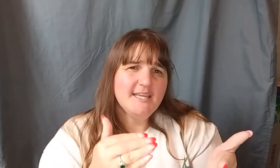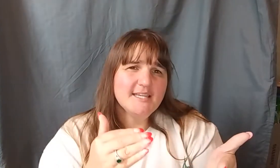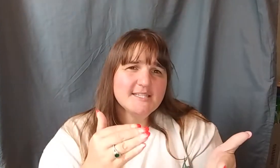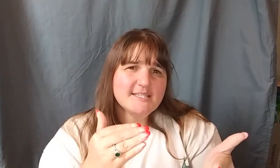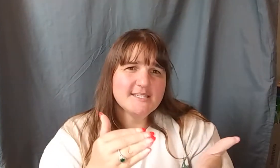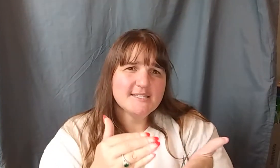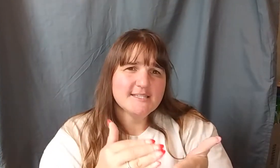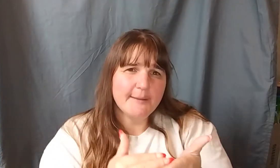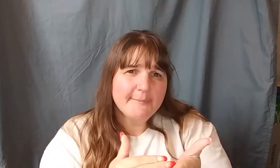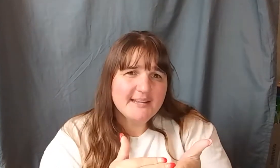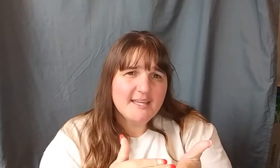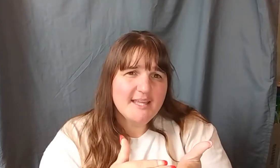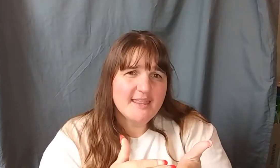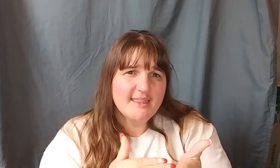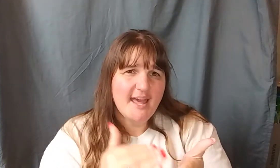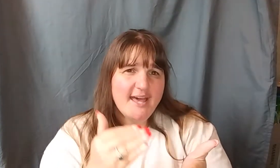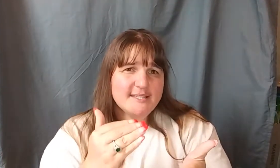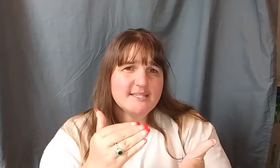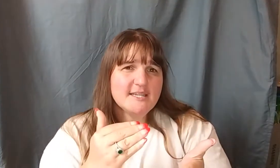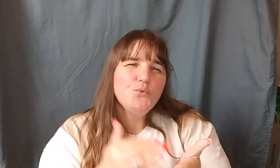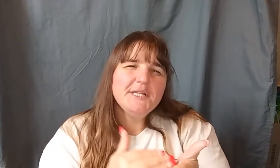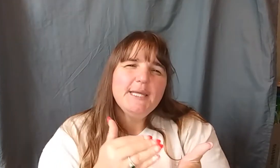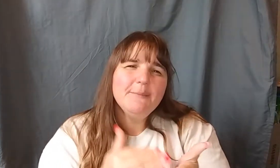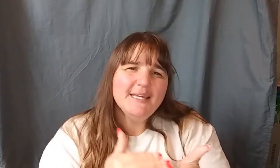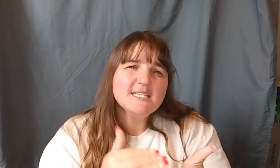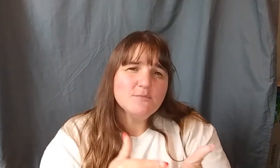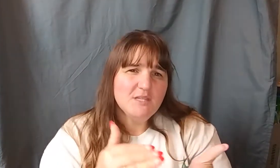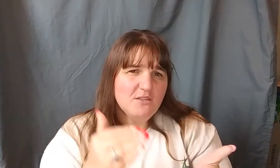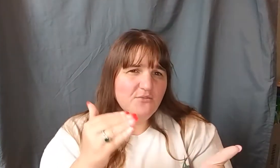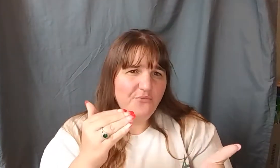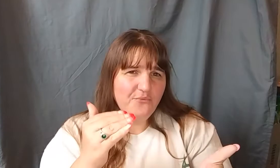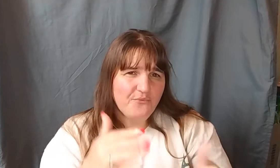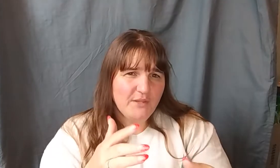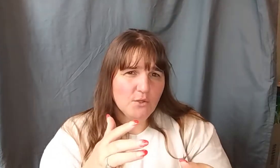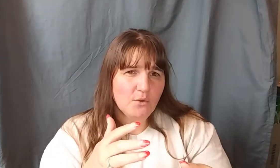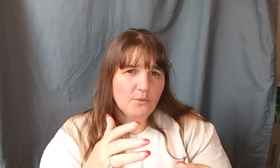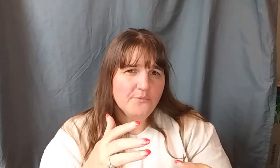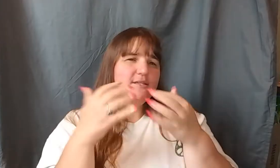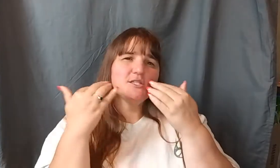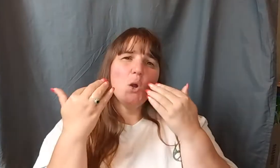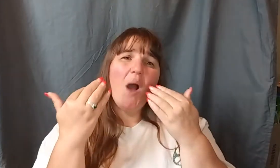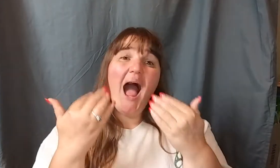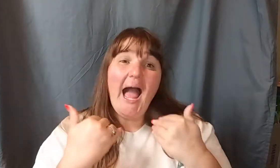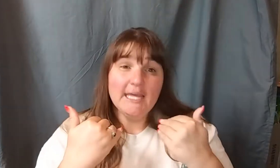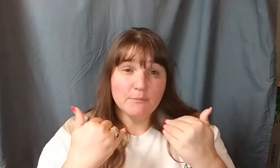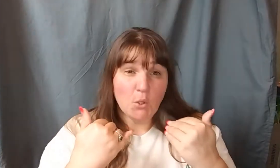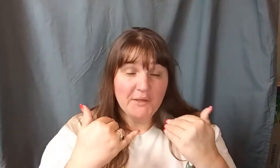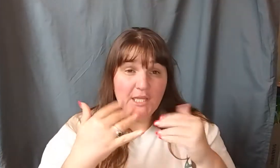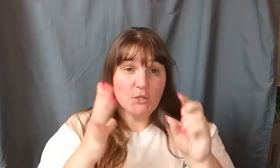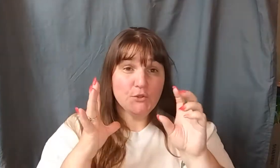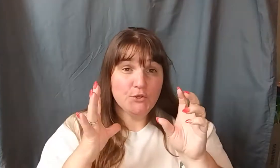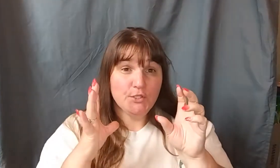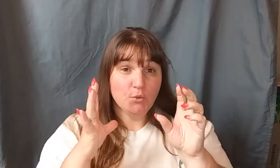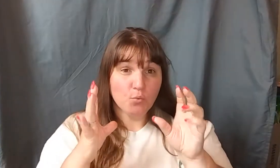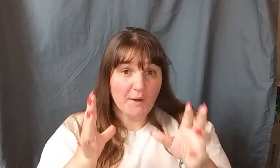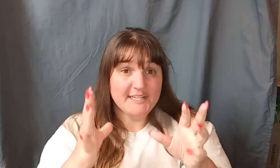somebody that really makes me feel as though I am going in the right